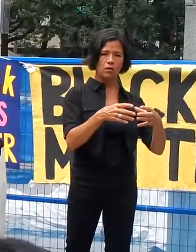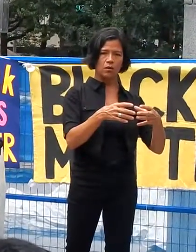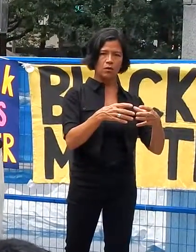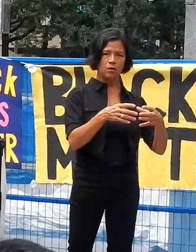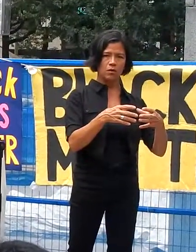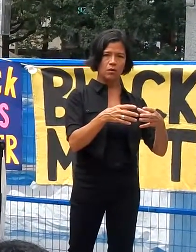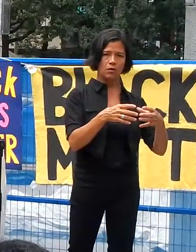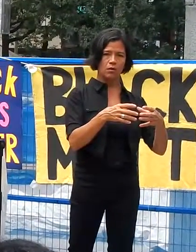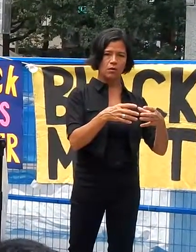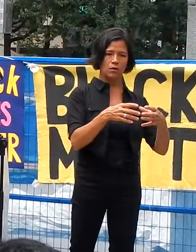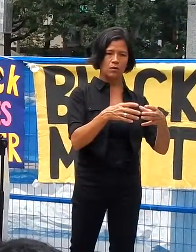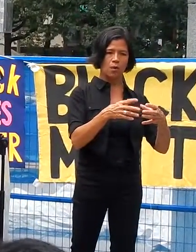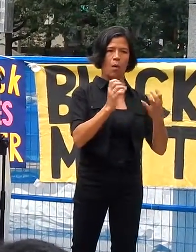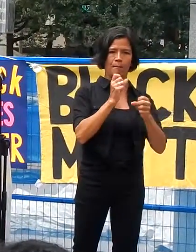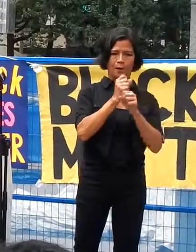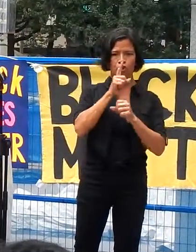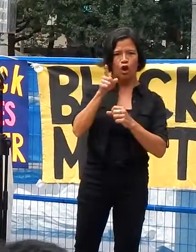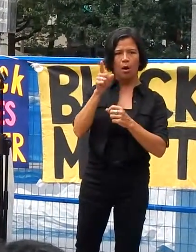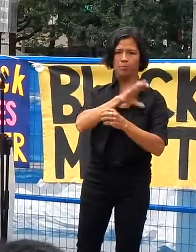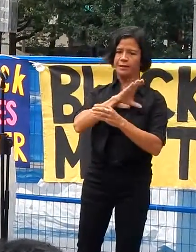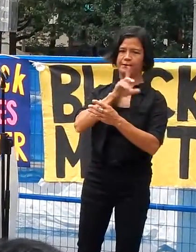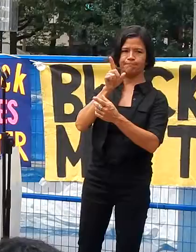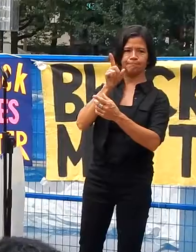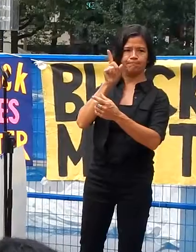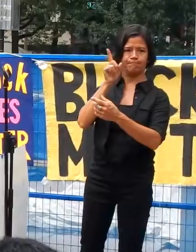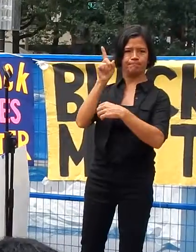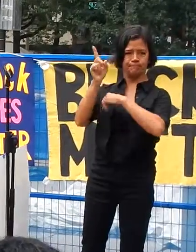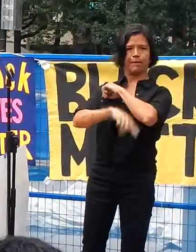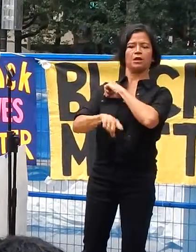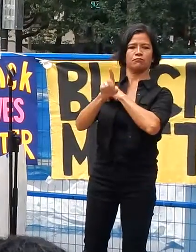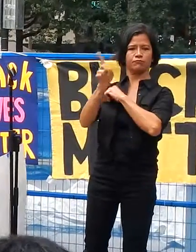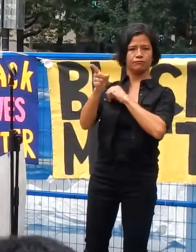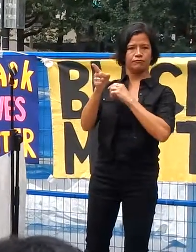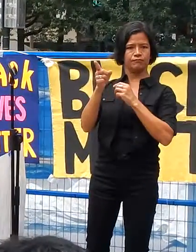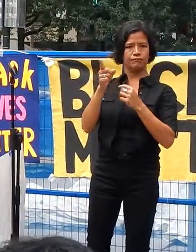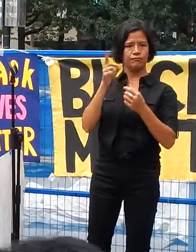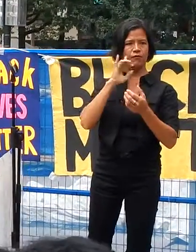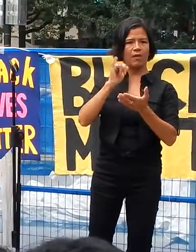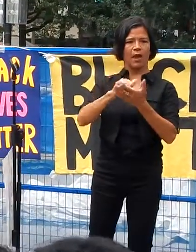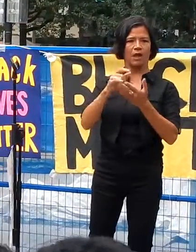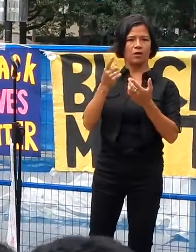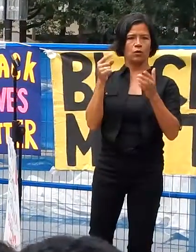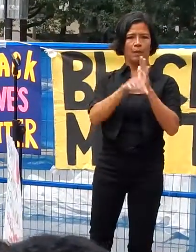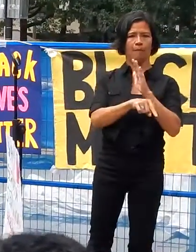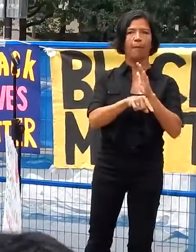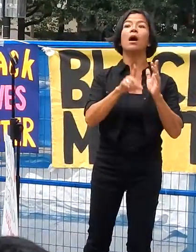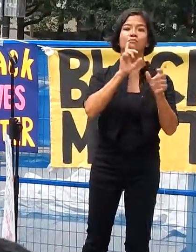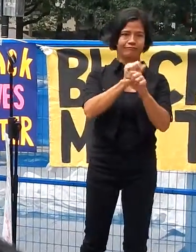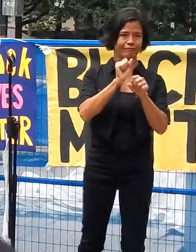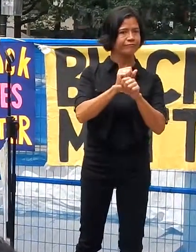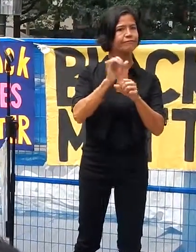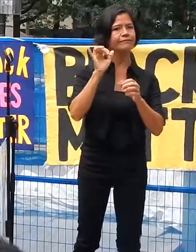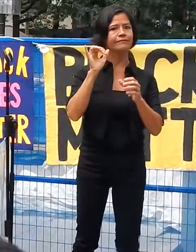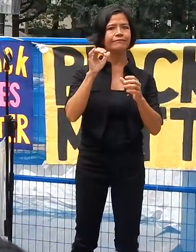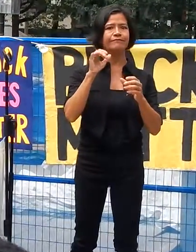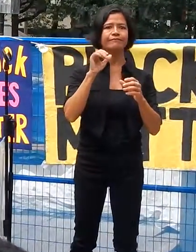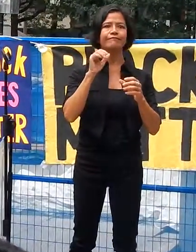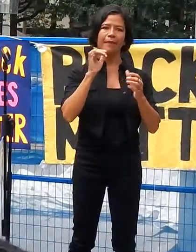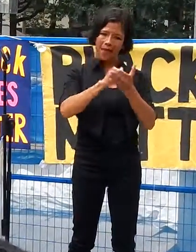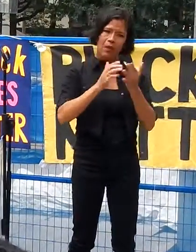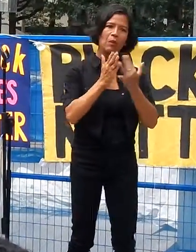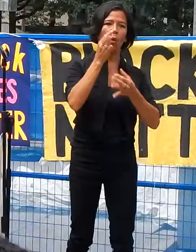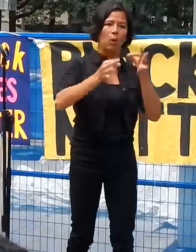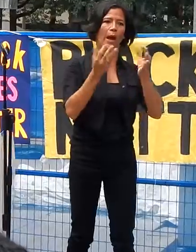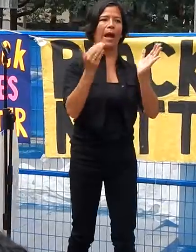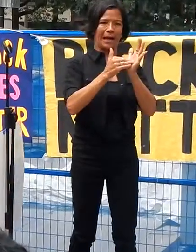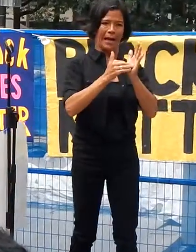was accounted for in the verdict. Consequently, the case was retried and the deal's